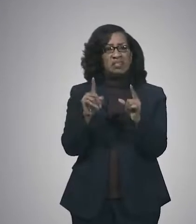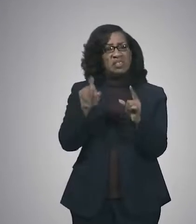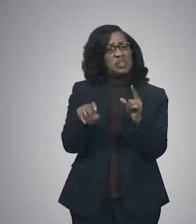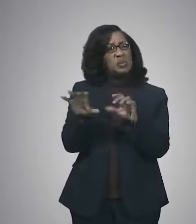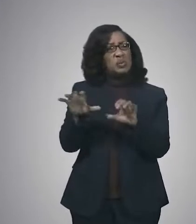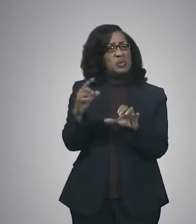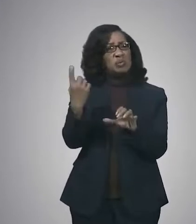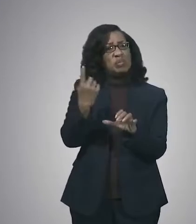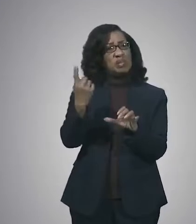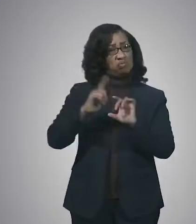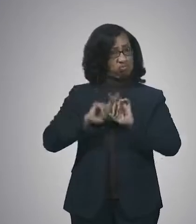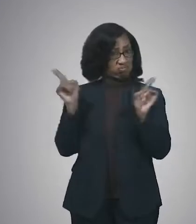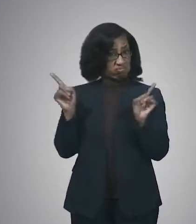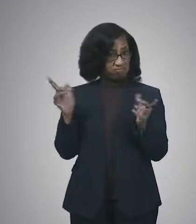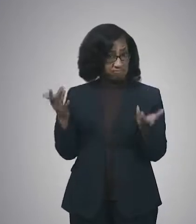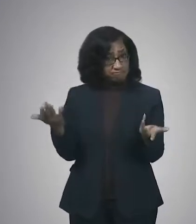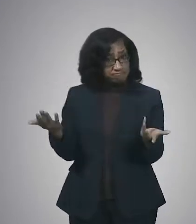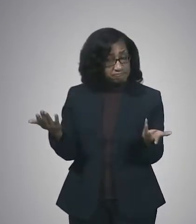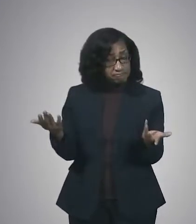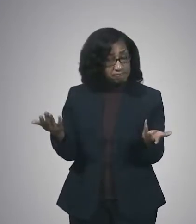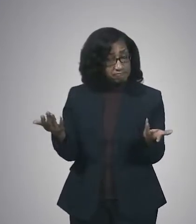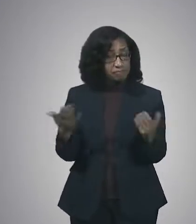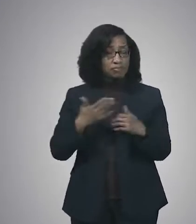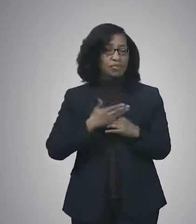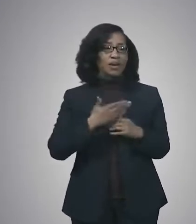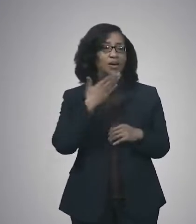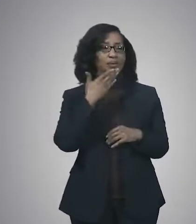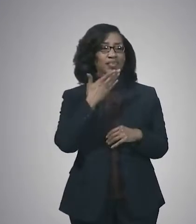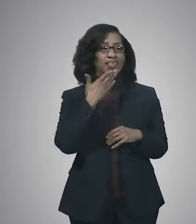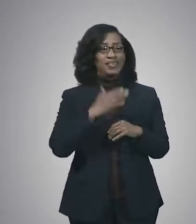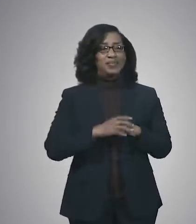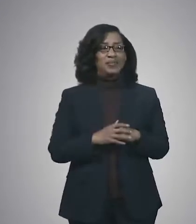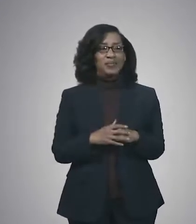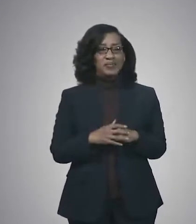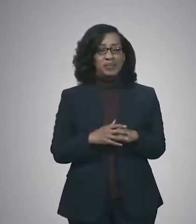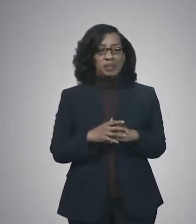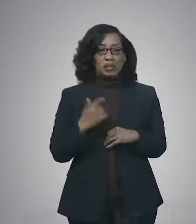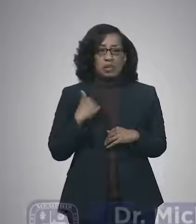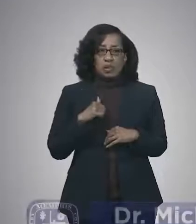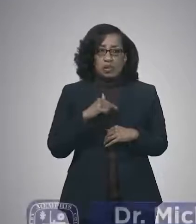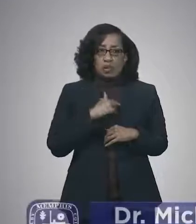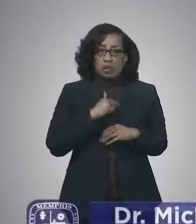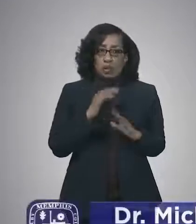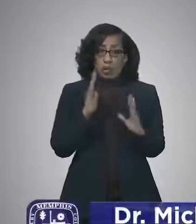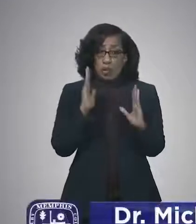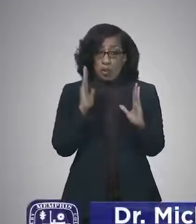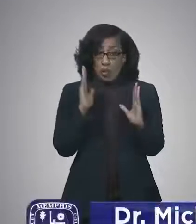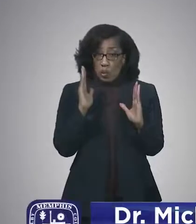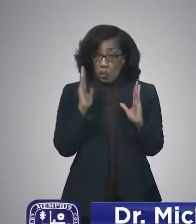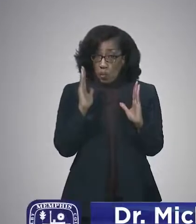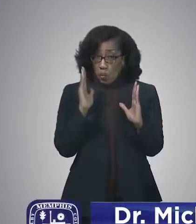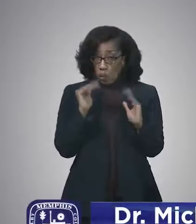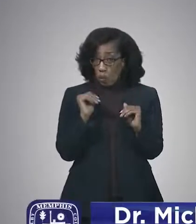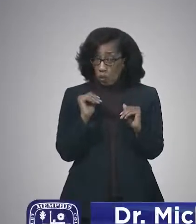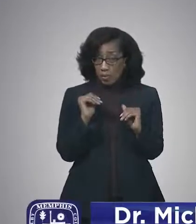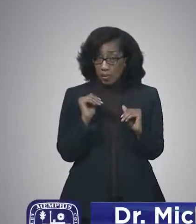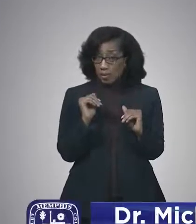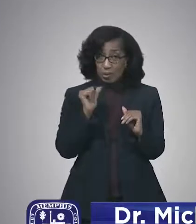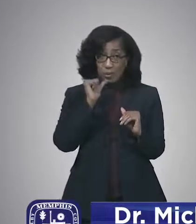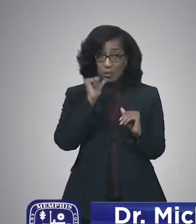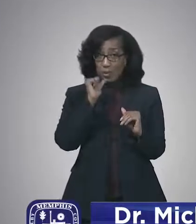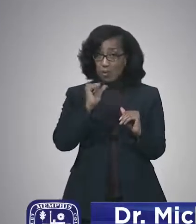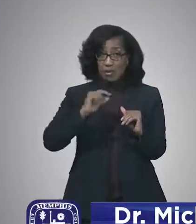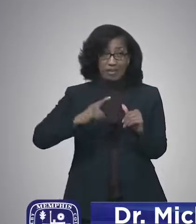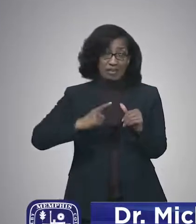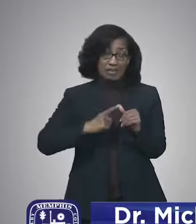previous iterations of the virus. Thanks, Catherine. Thanks, So, we are hoping that we will not be the first city